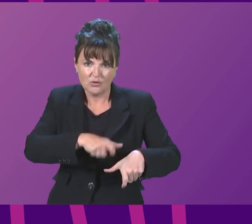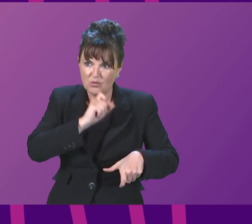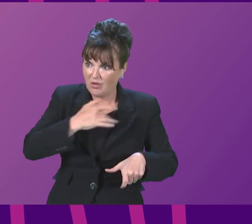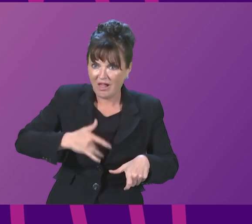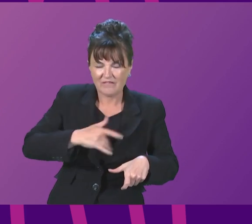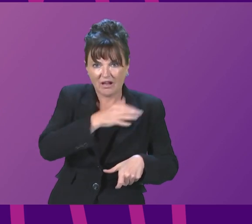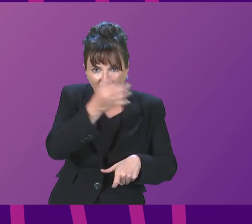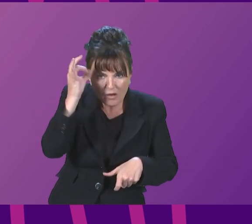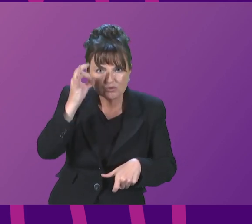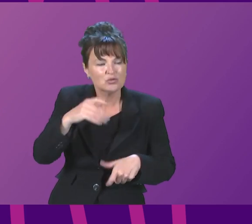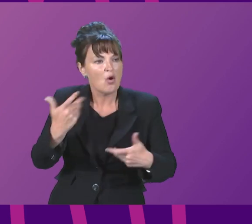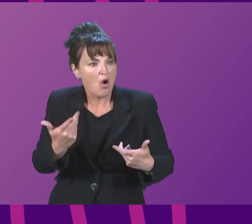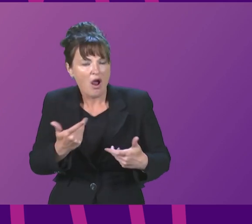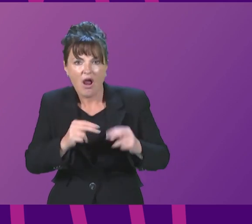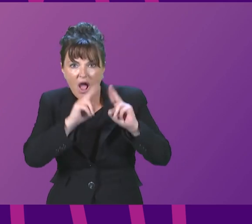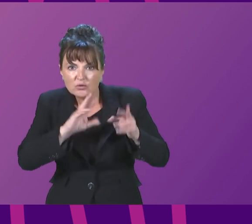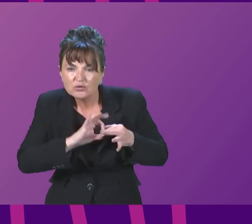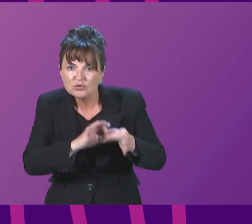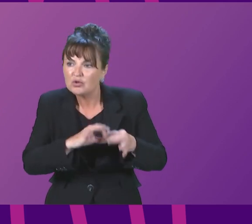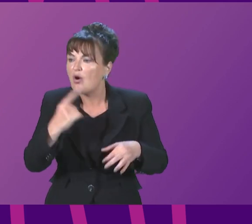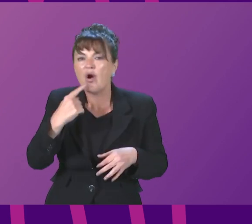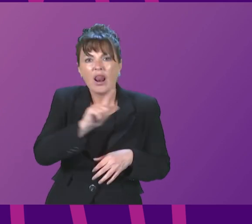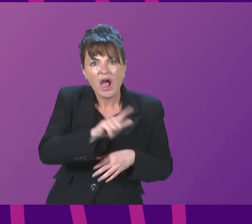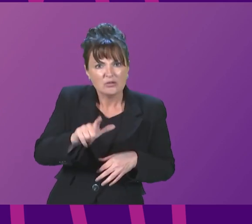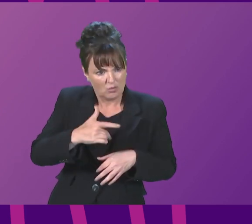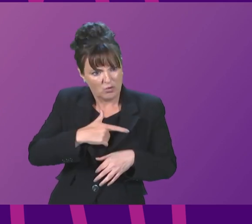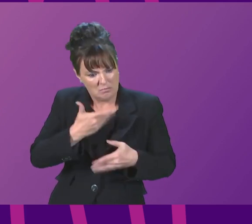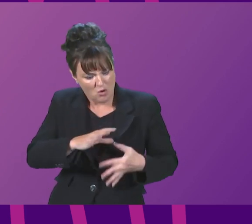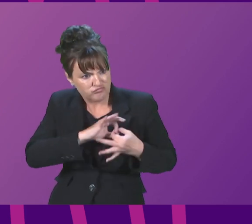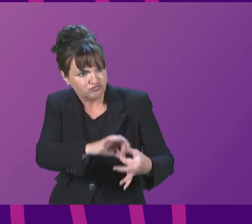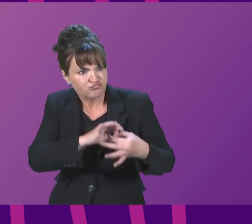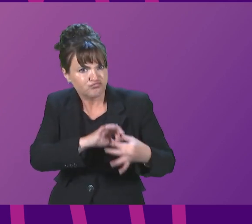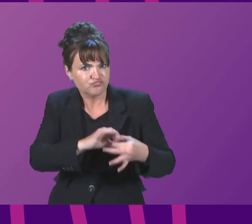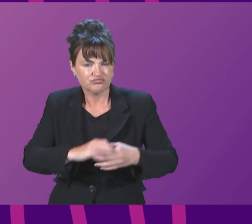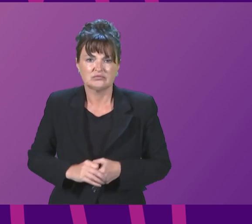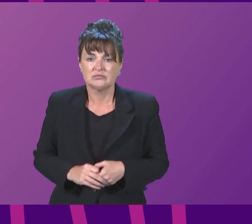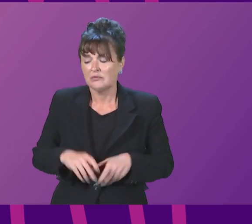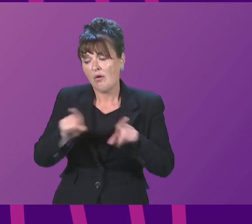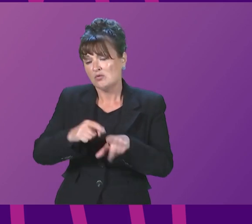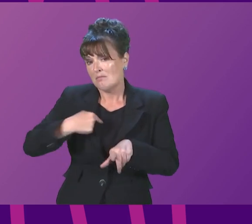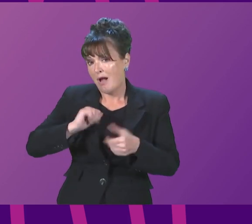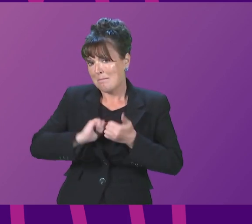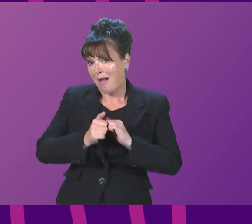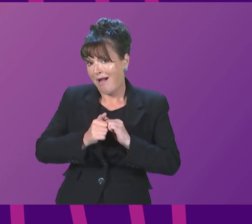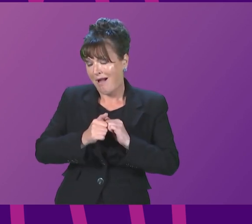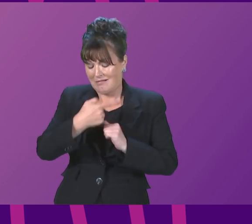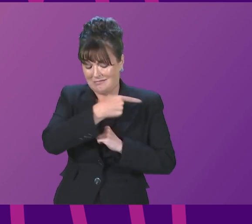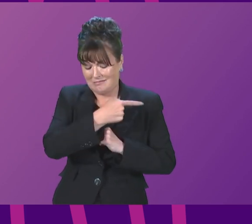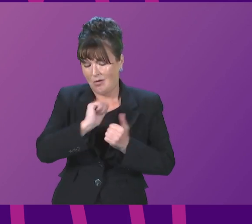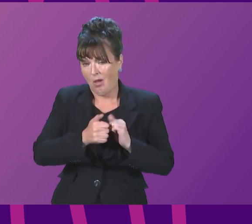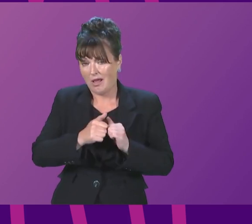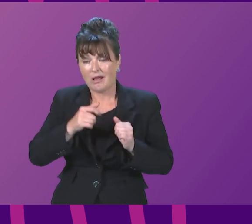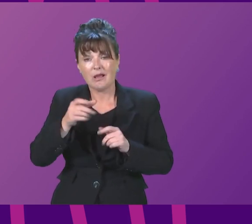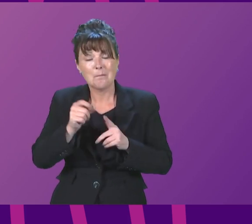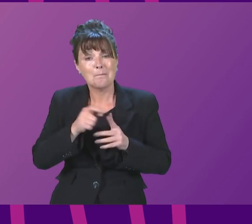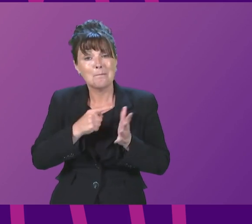reform outlined in the New Deal for Tenants which is being led by my Green colleague Patrick Harvey as Minister for Tenants' Rights and that our shared commitment shows the